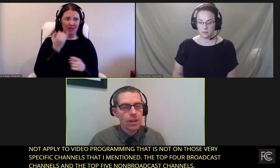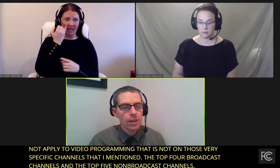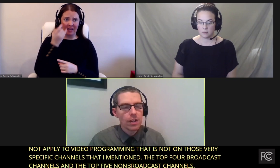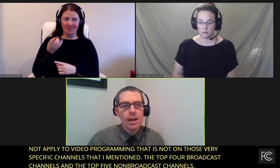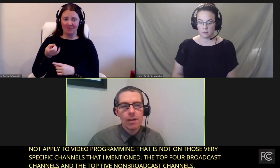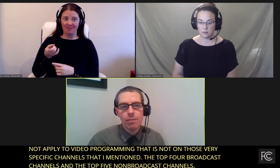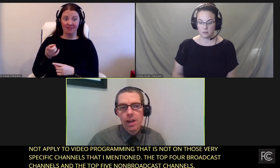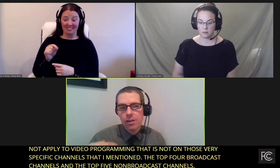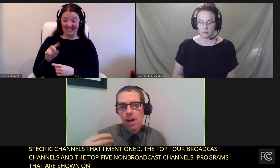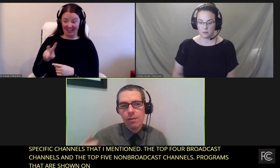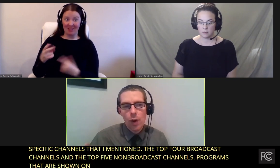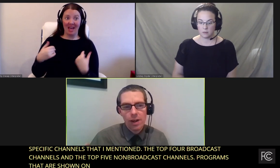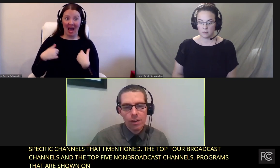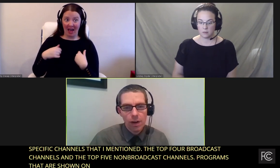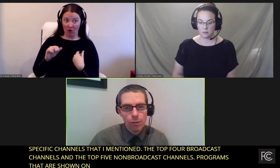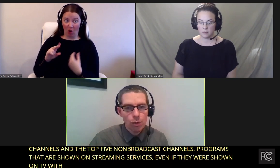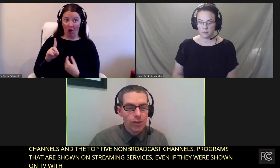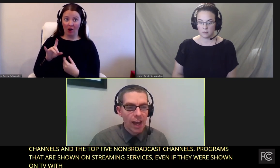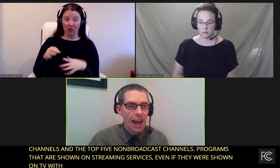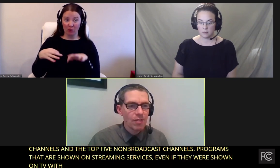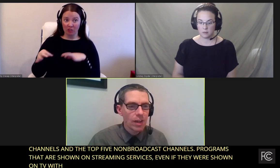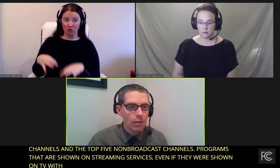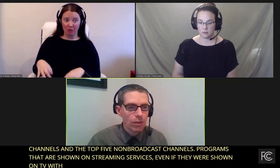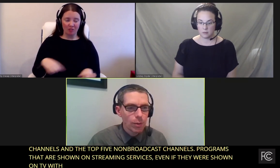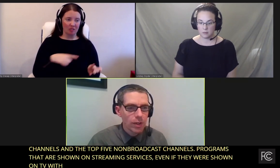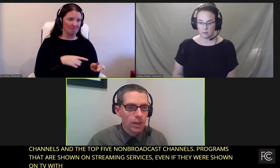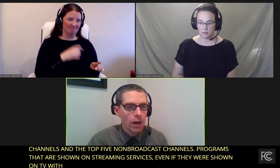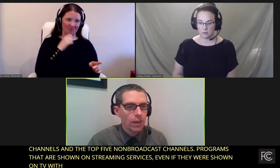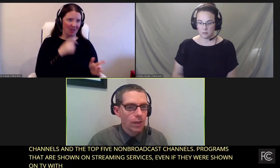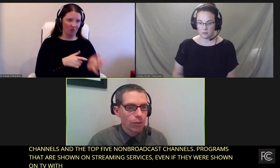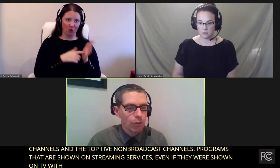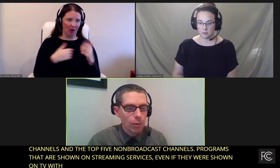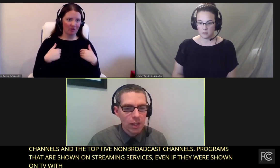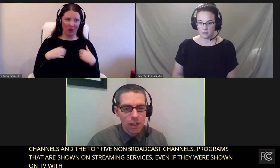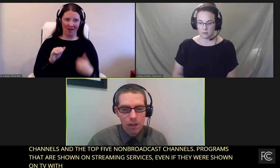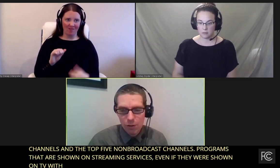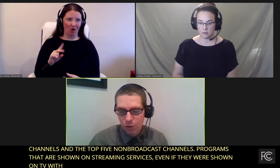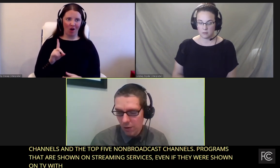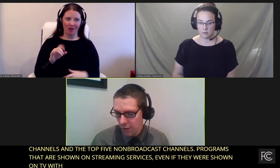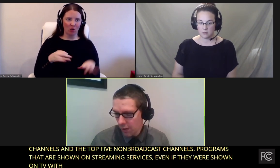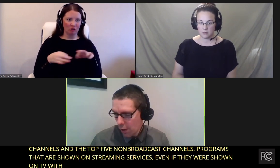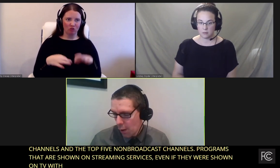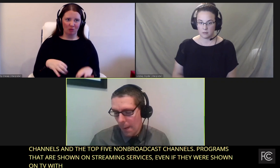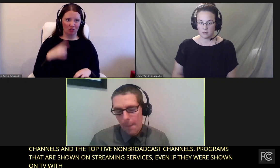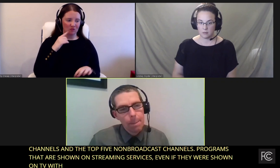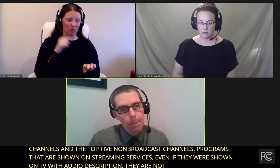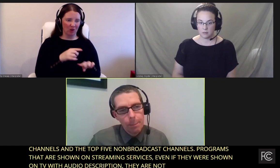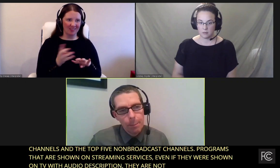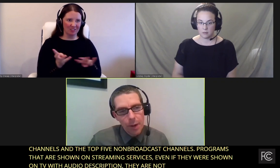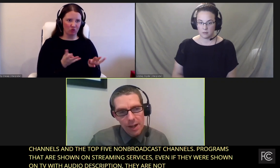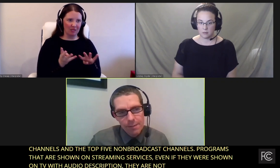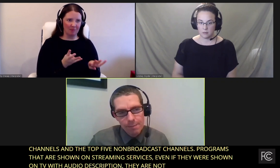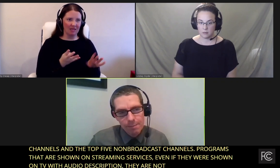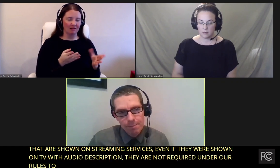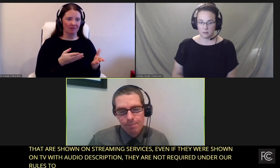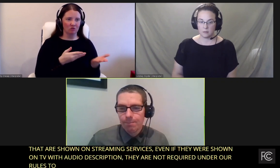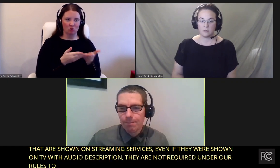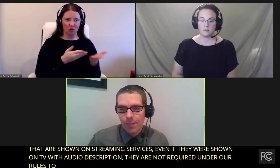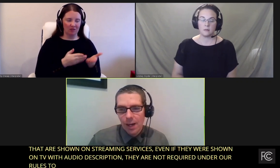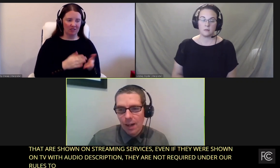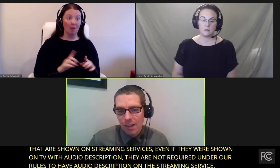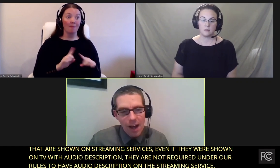description, they are not required under our rules to have audio description on the streaming service. But